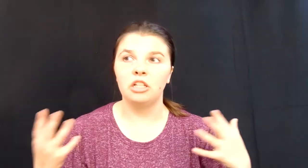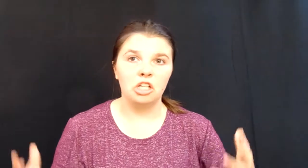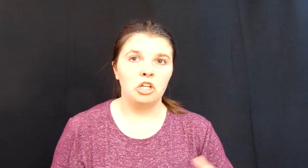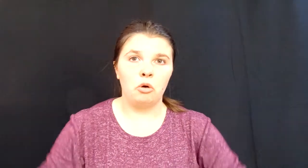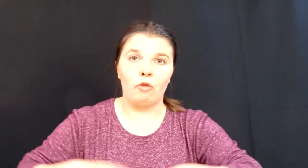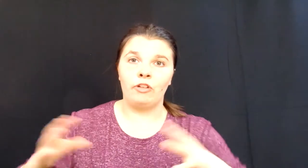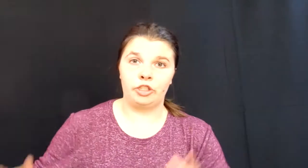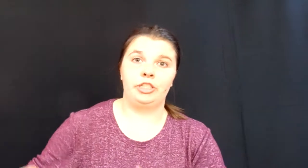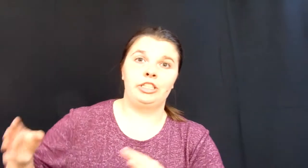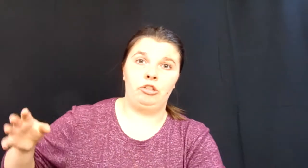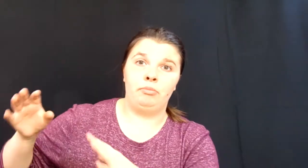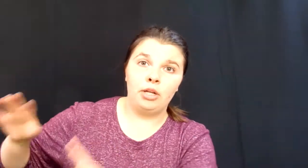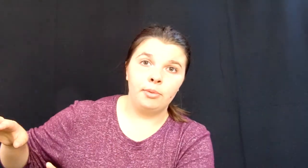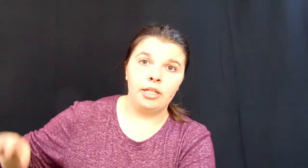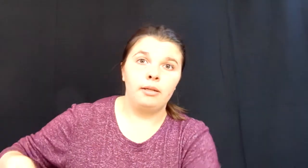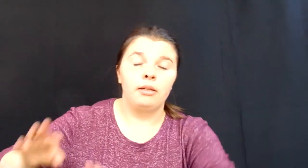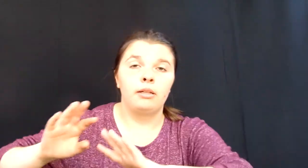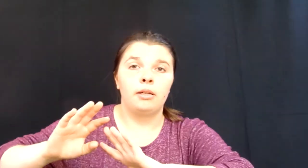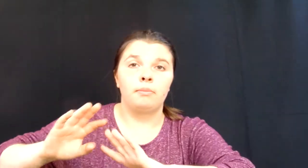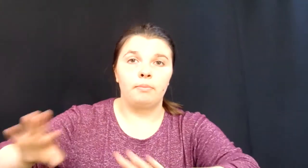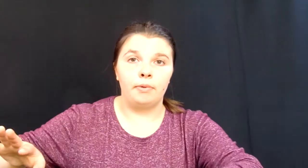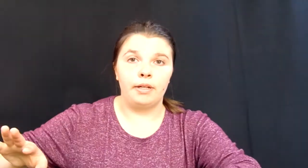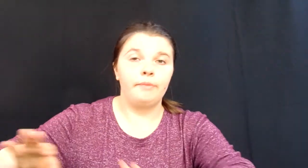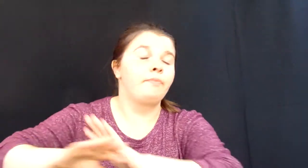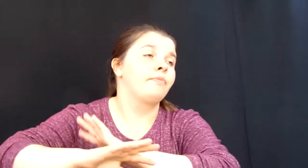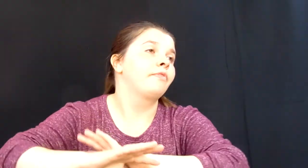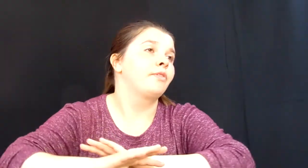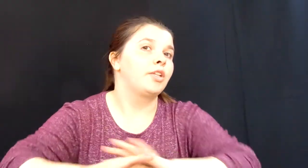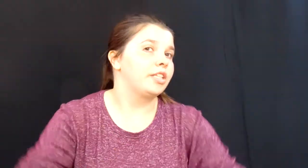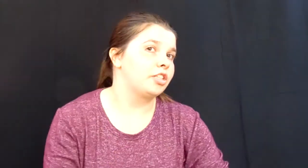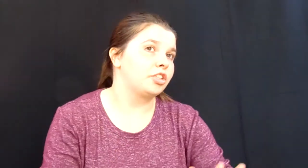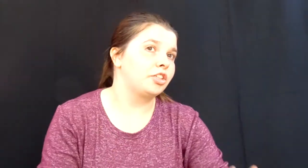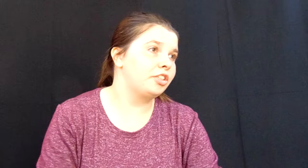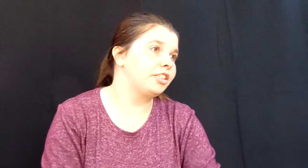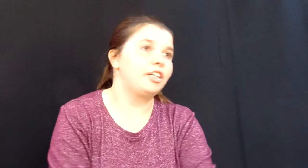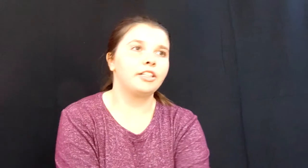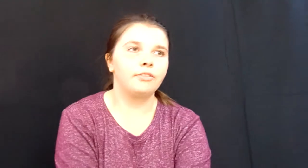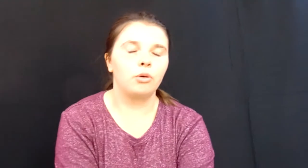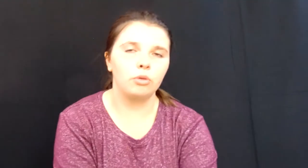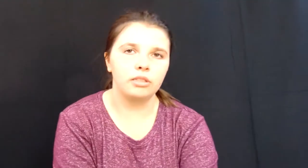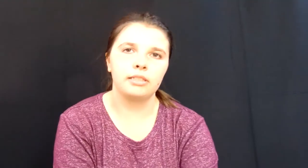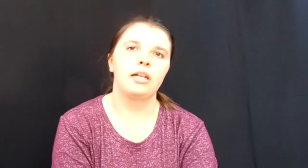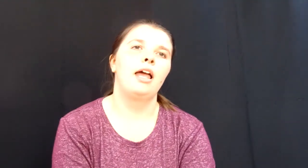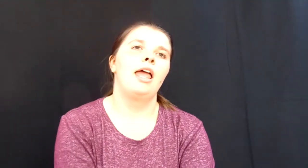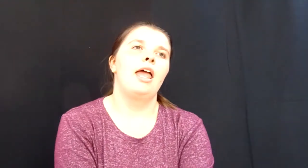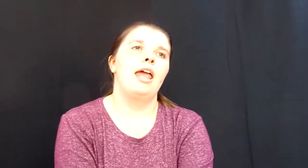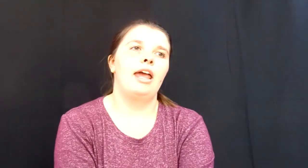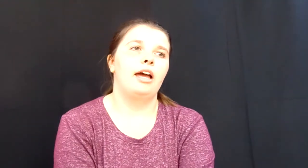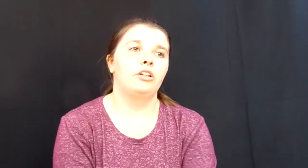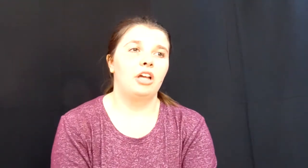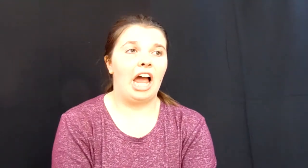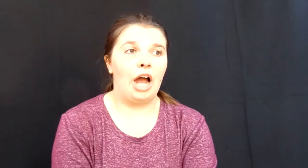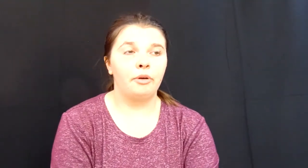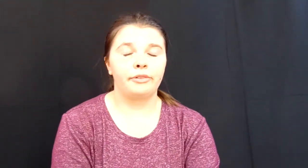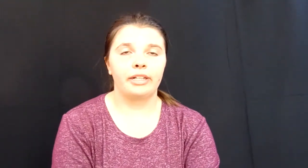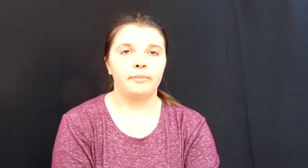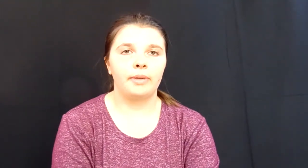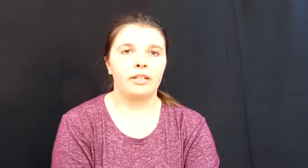officially start puberty but this is a girl talk of course and I would recommend